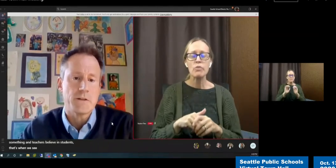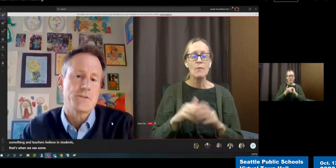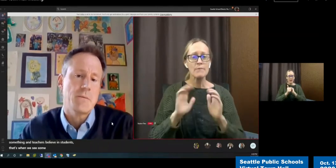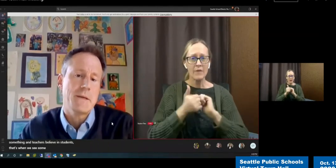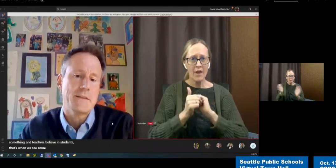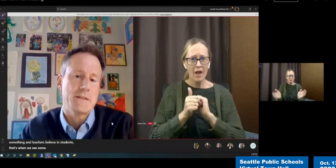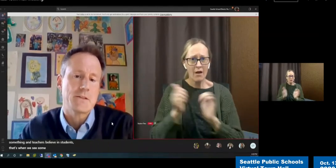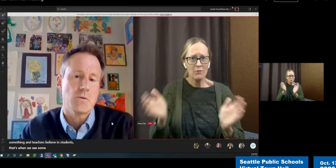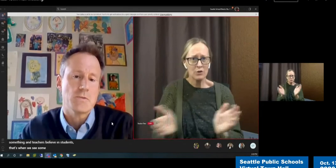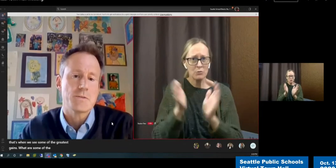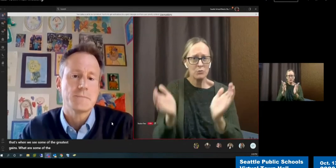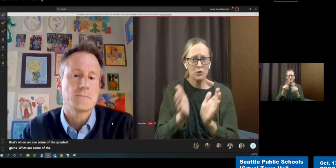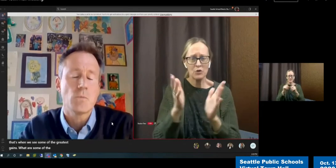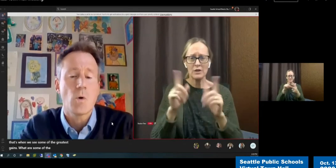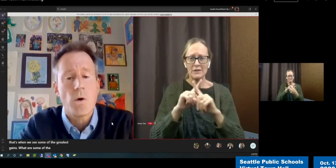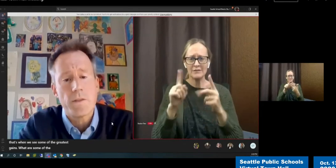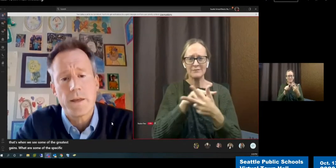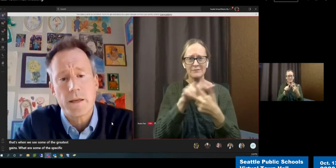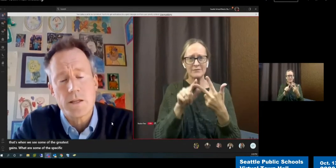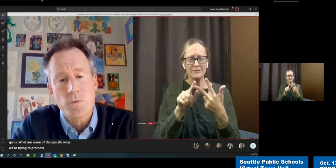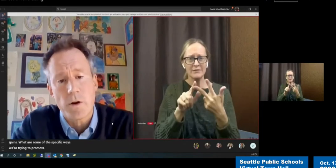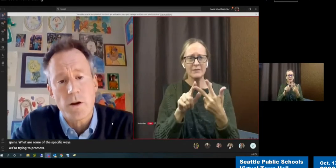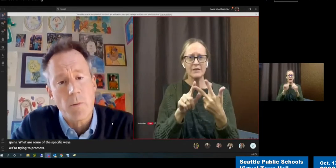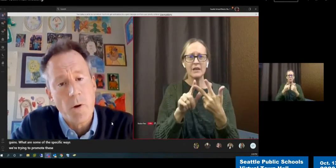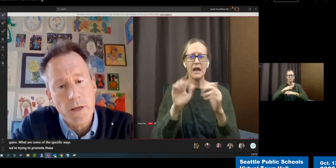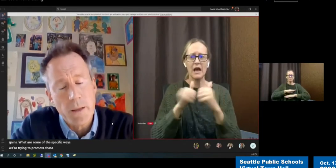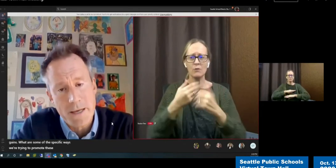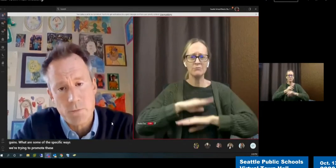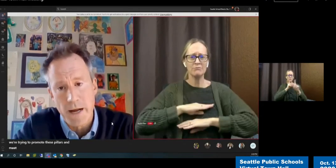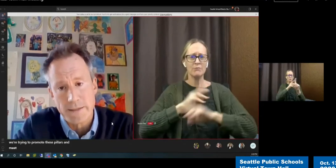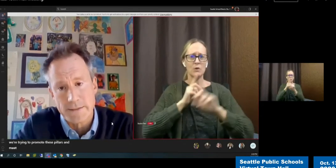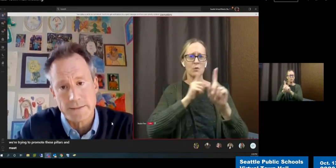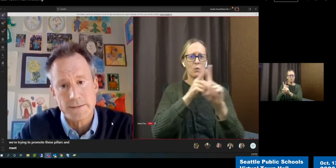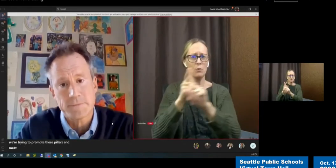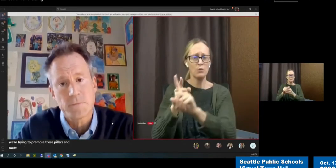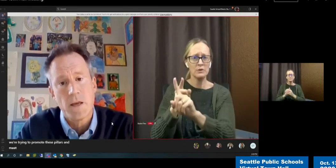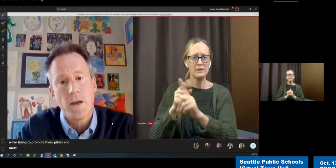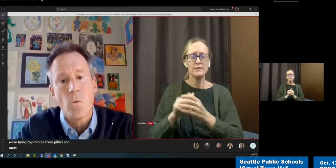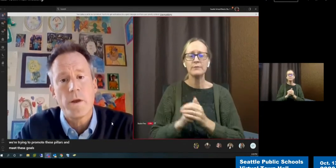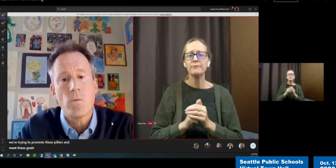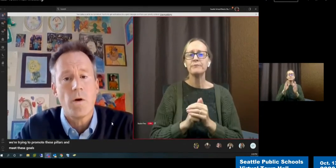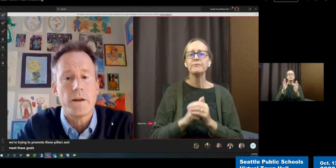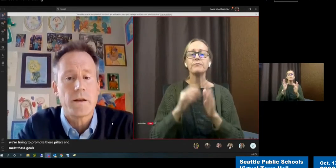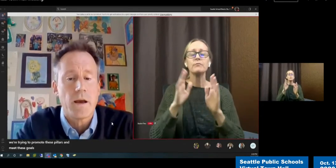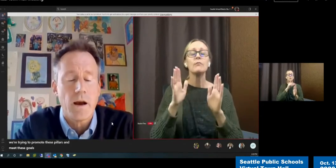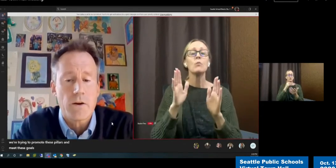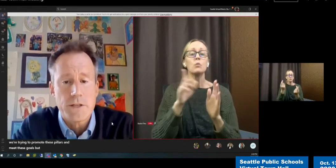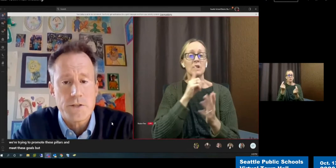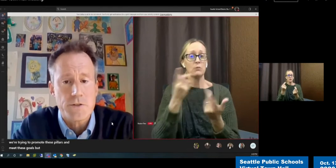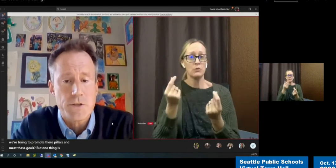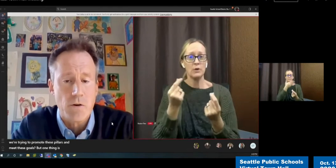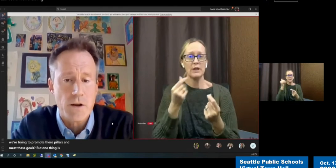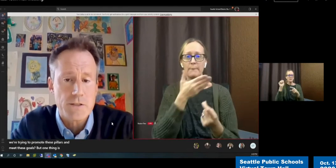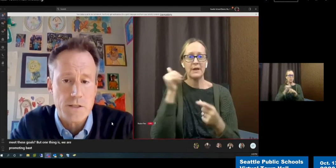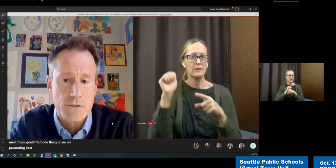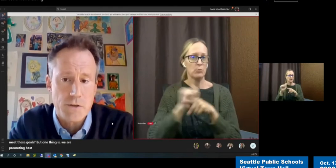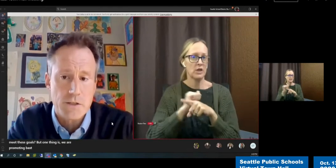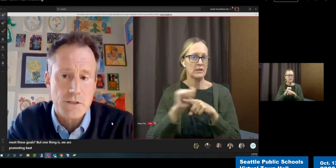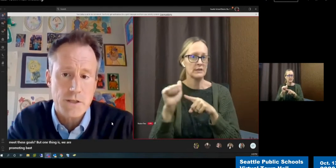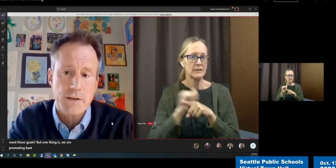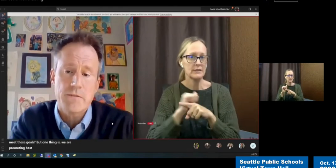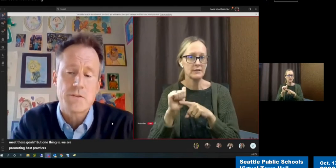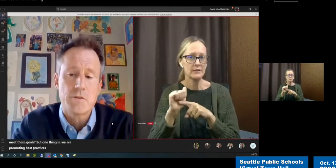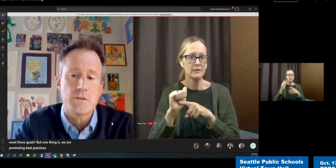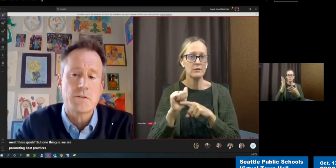pillars and meet these goals? Well, one thing is we're promoting best practices. We want our teachers across the district